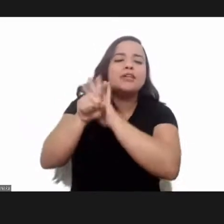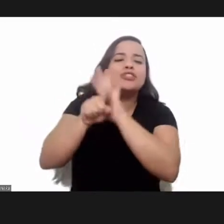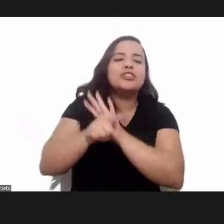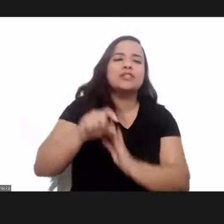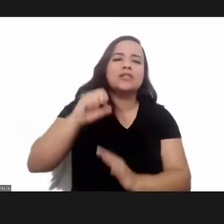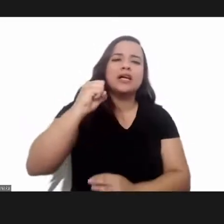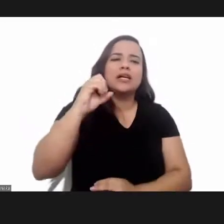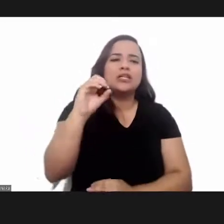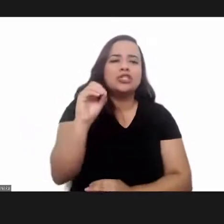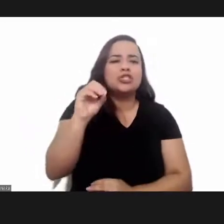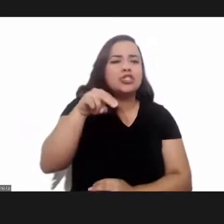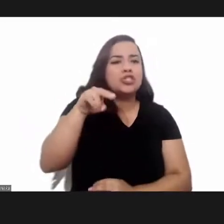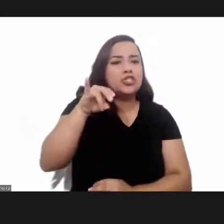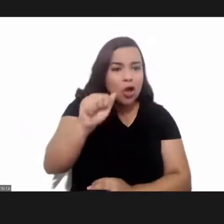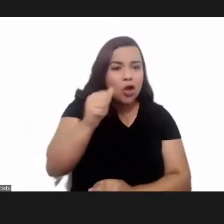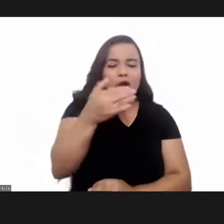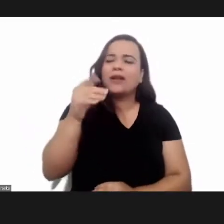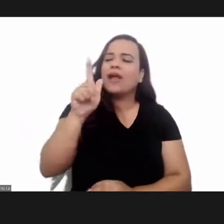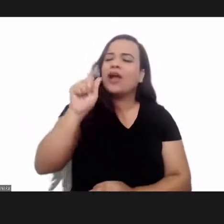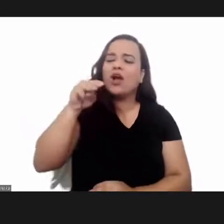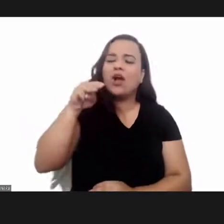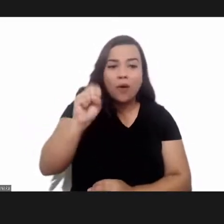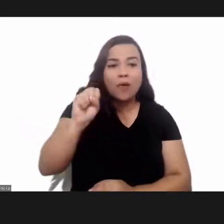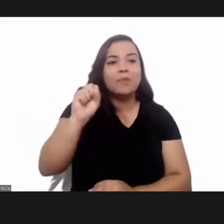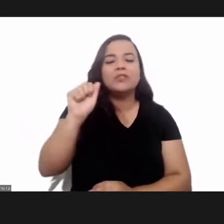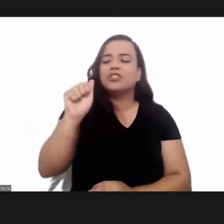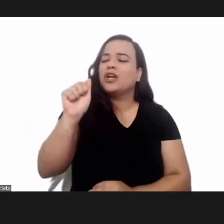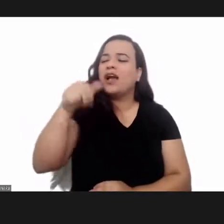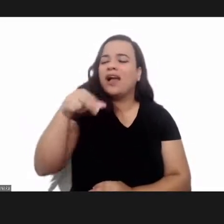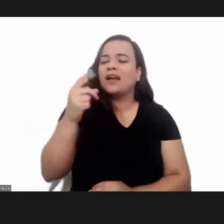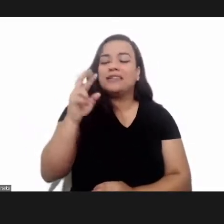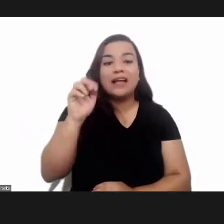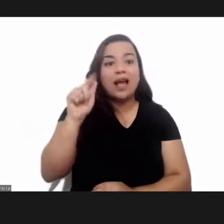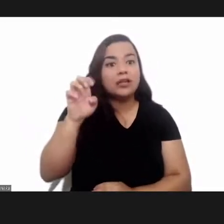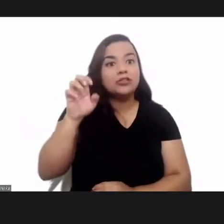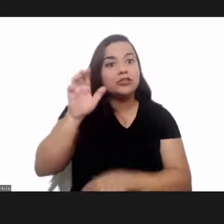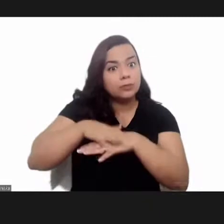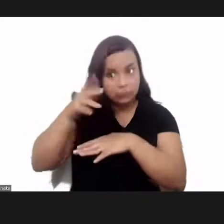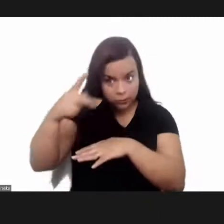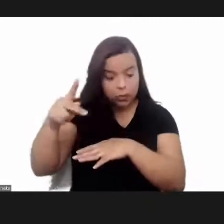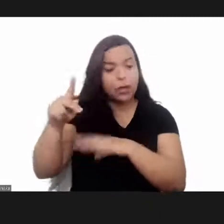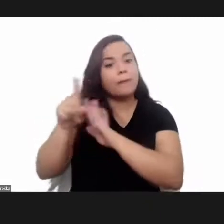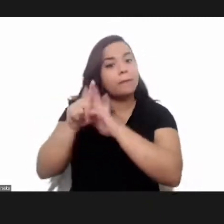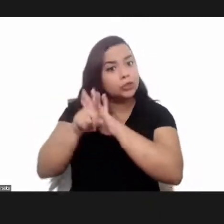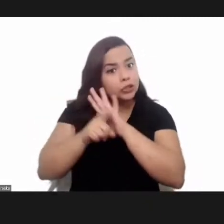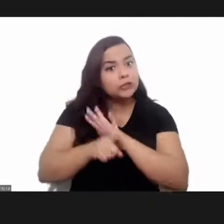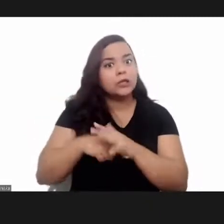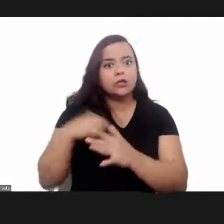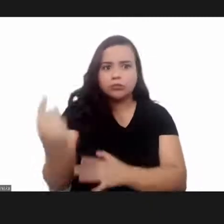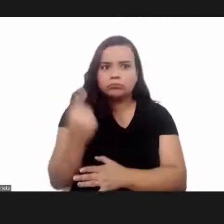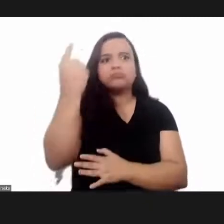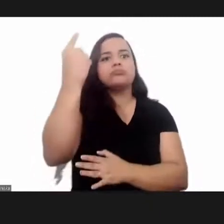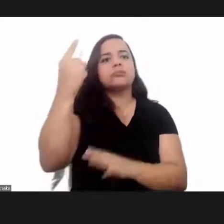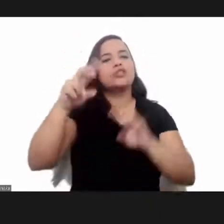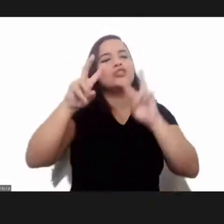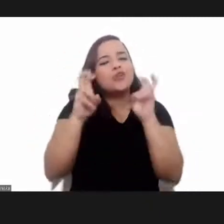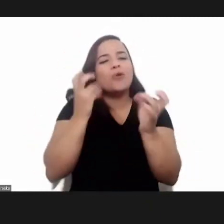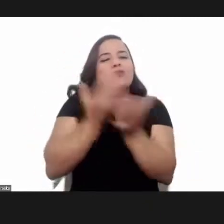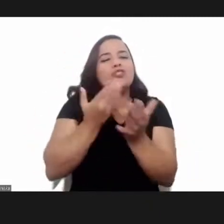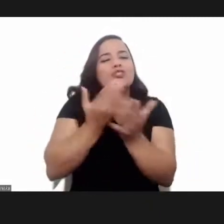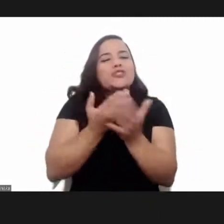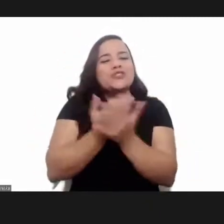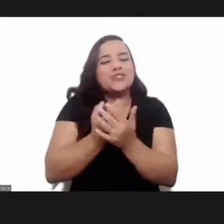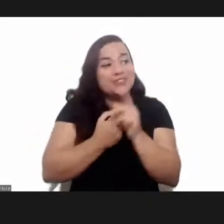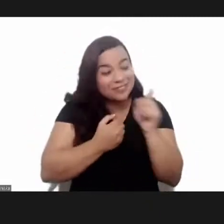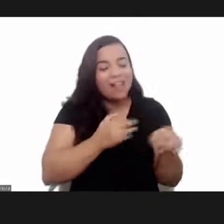Andrade, who is our researcher emeritus, and she was a pioneer in the studies on Chagas disease